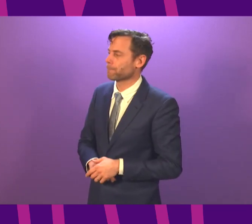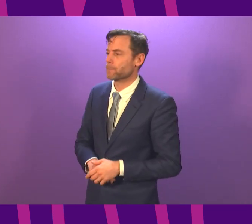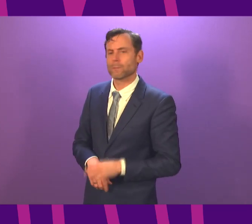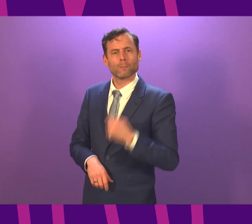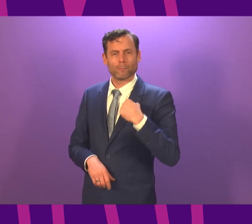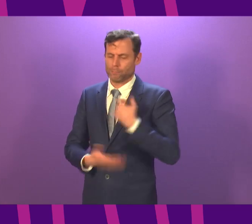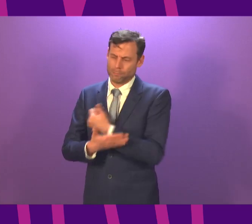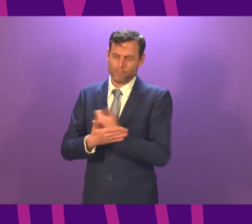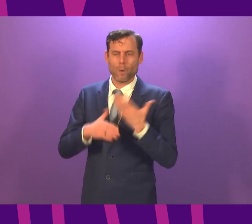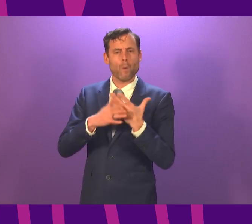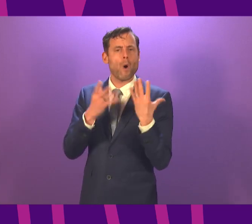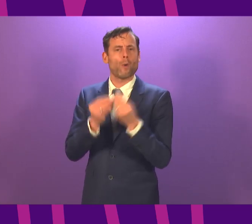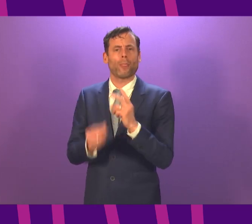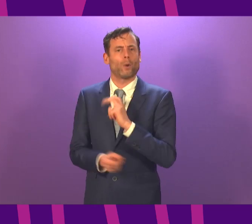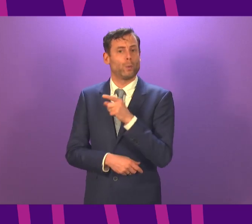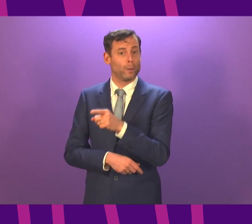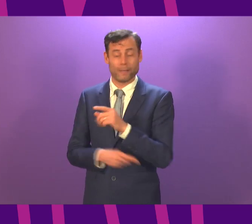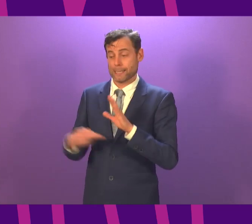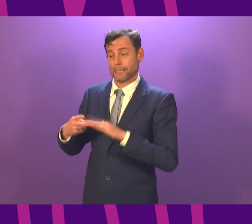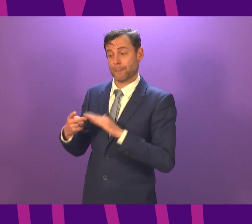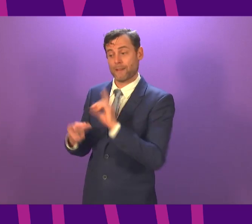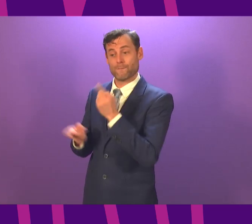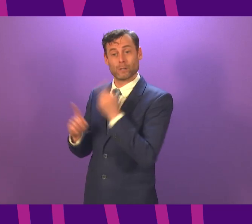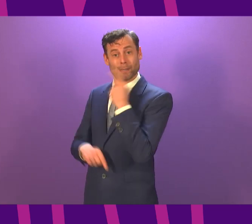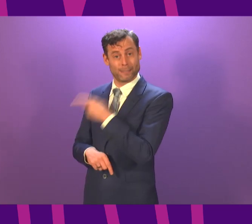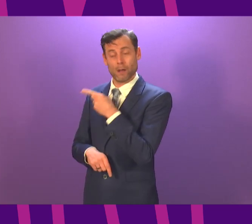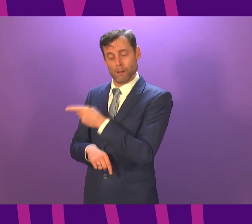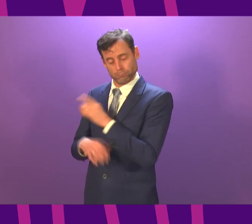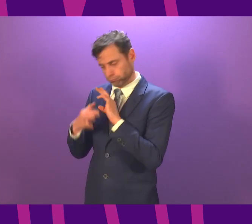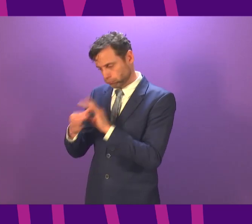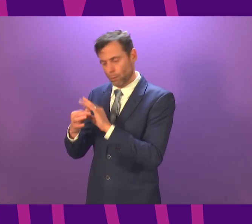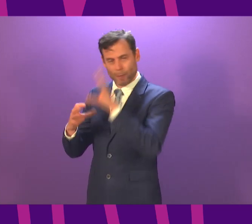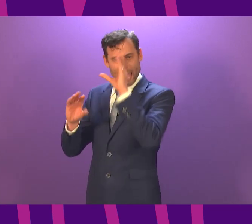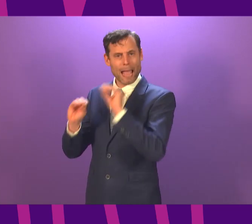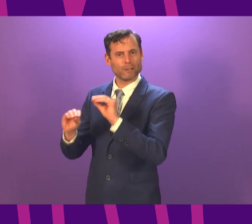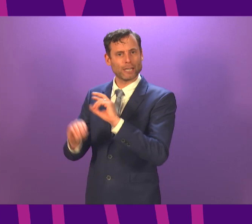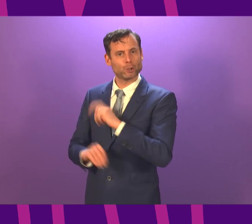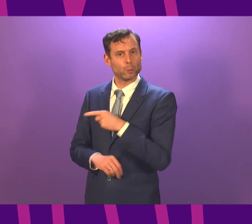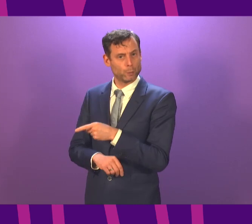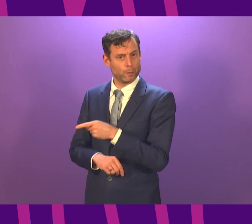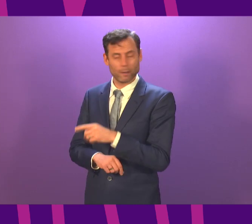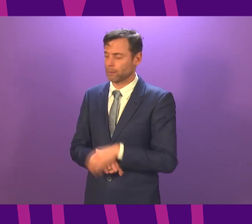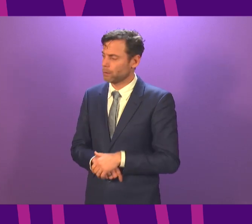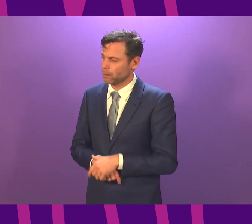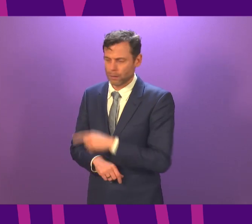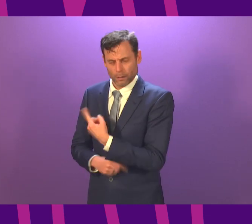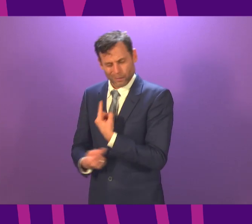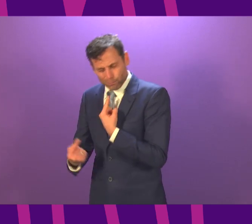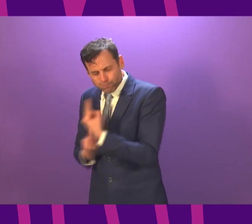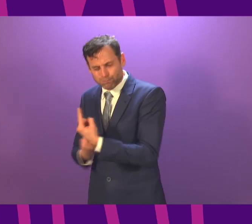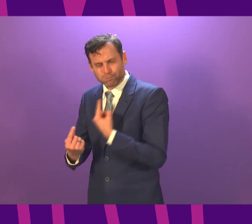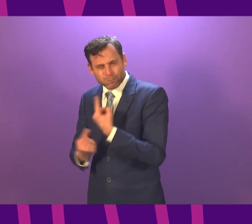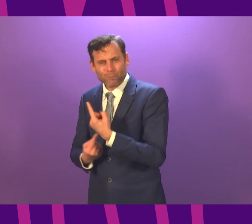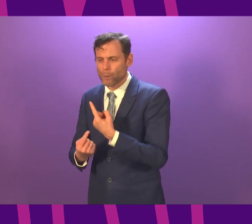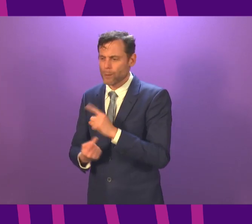with trade unions. The Deputy First Minister, in particular, works with the education unions. They are involved on, integrally involved in the